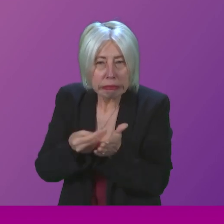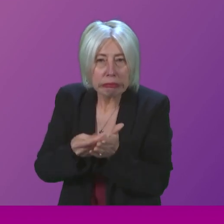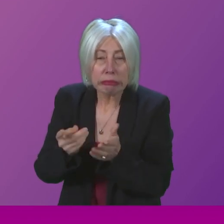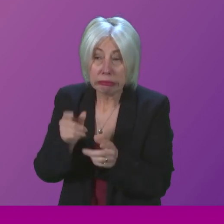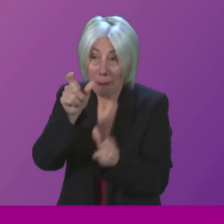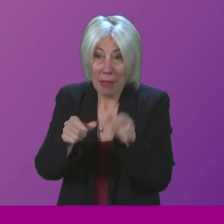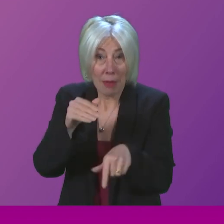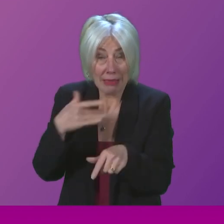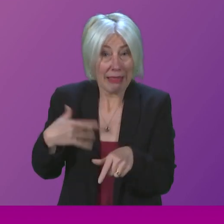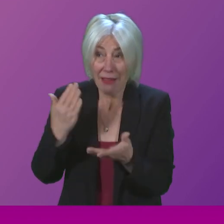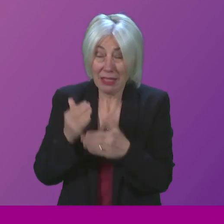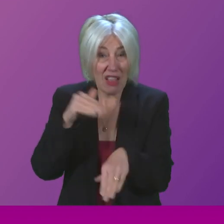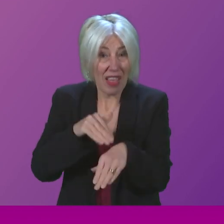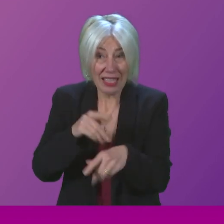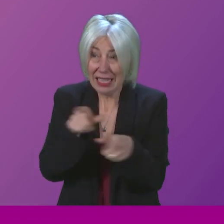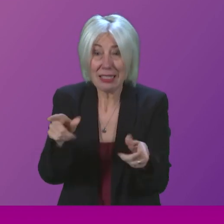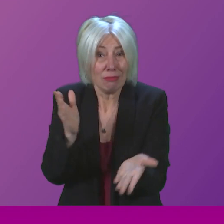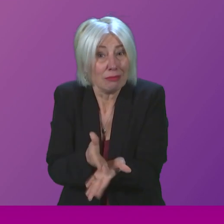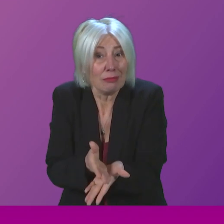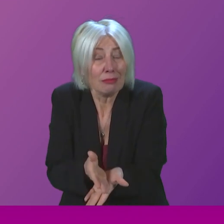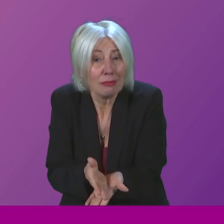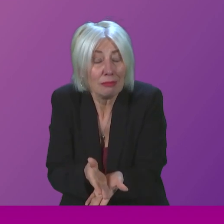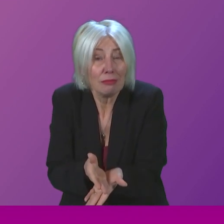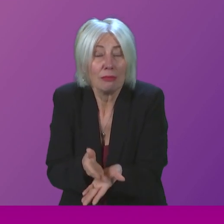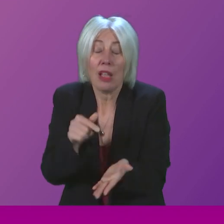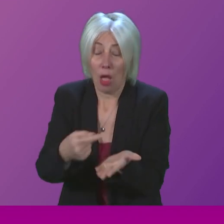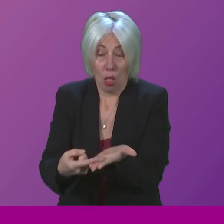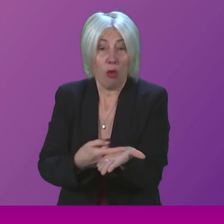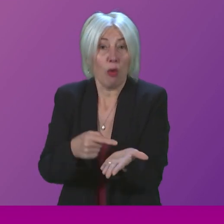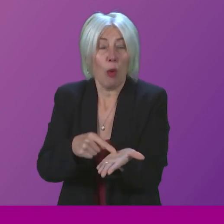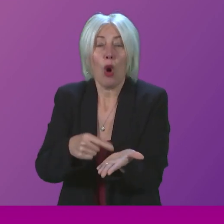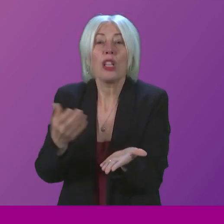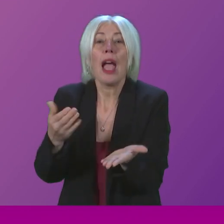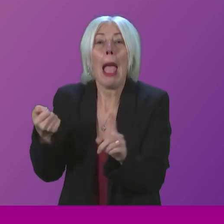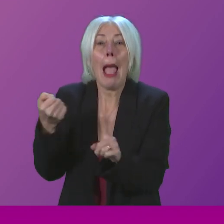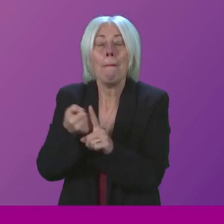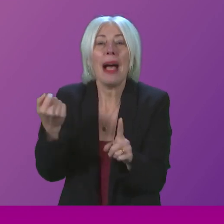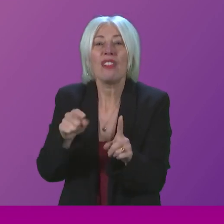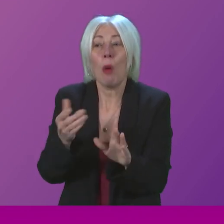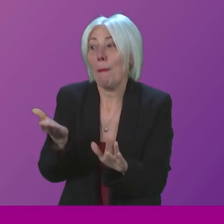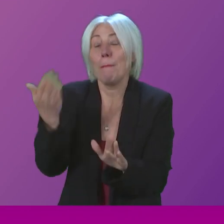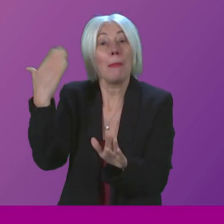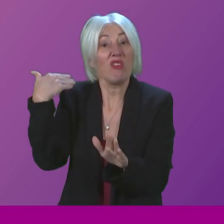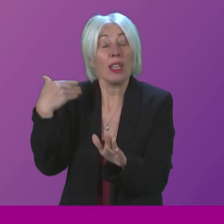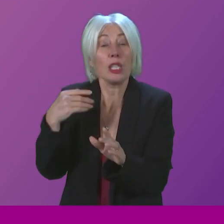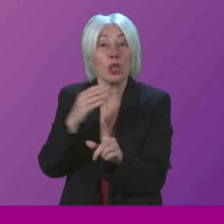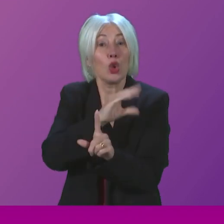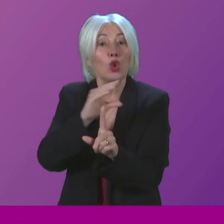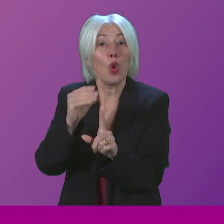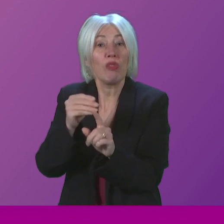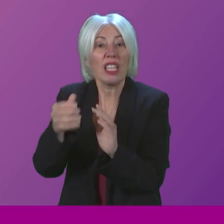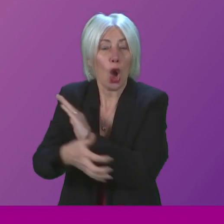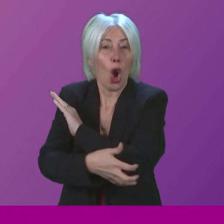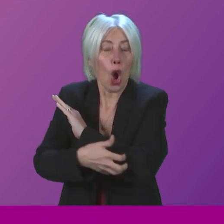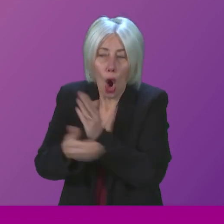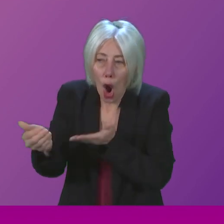as we saw in this report. Of course, this was a report into the impact of past Tory austerity. We